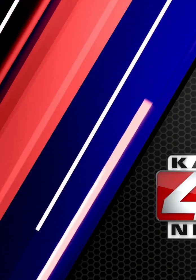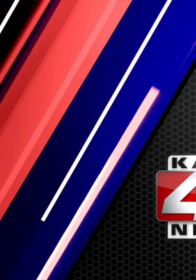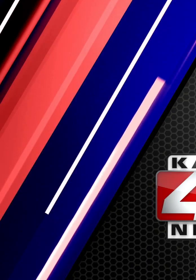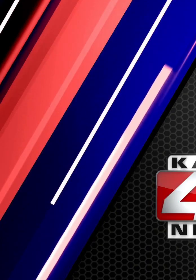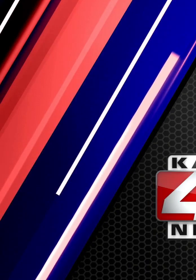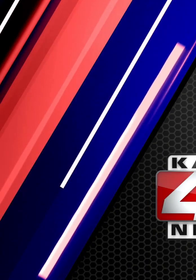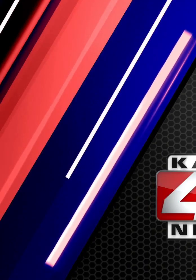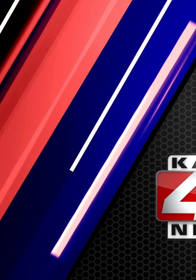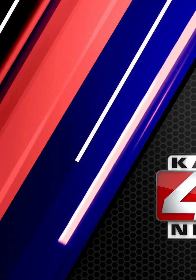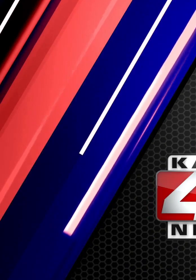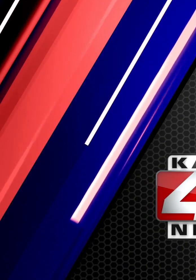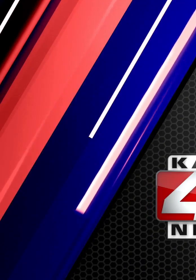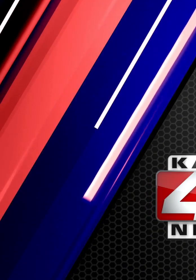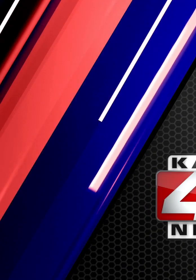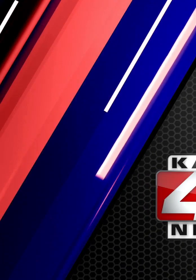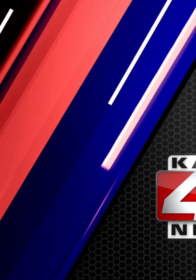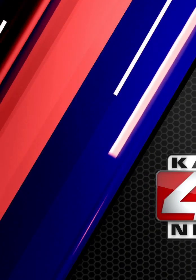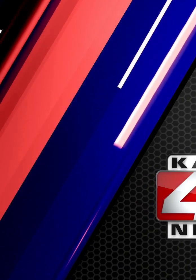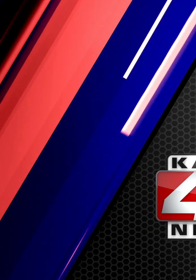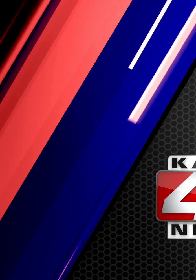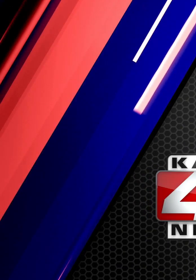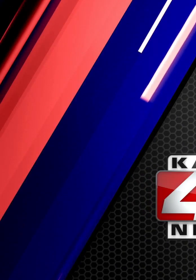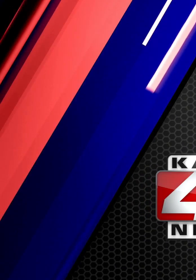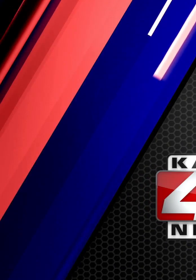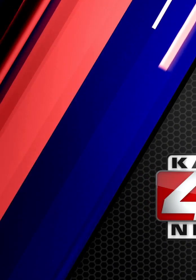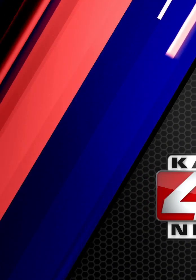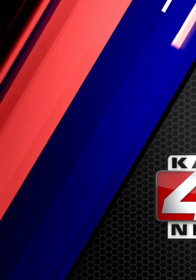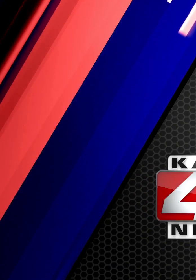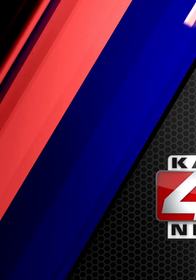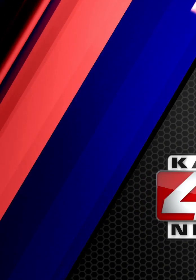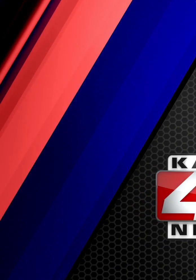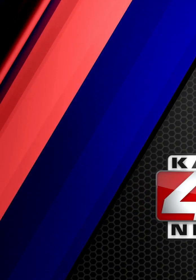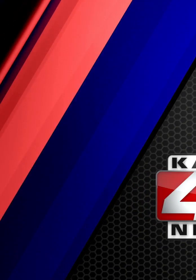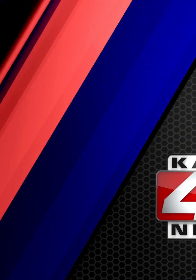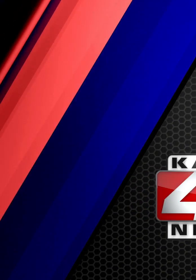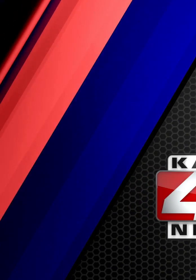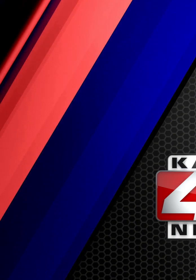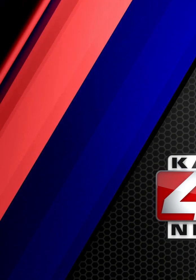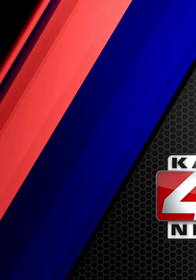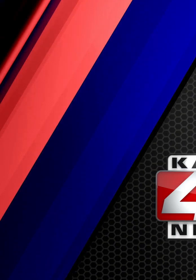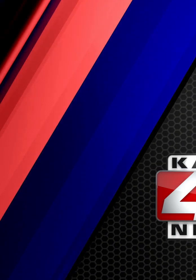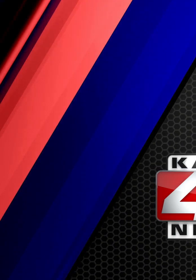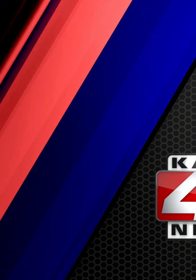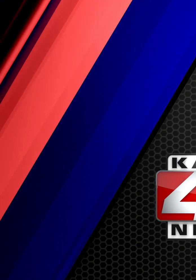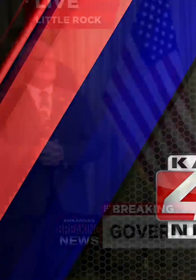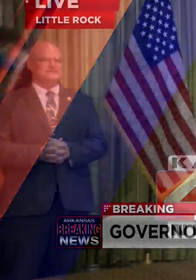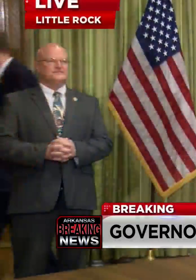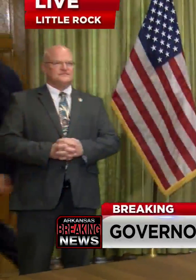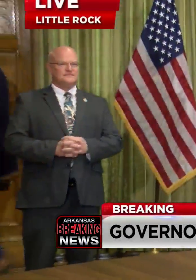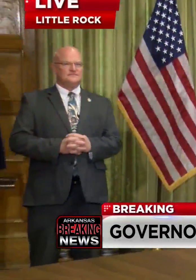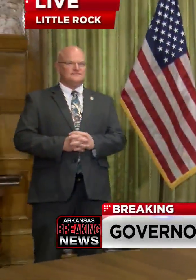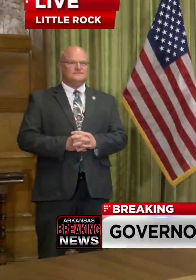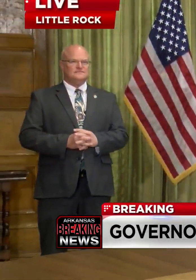From the combined newsrooms of KARK 4 and Fox 16, breaking news coverage.